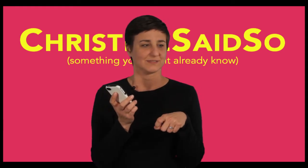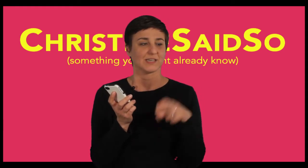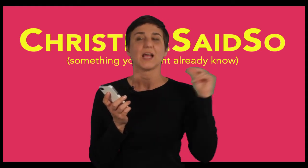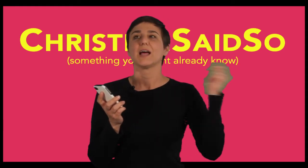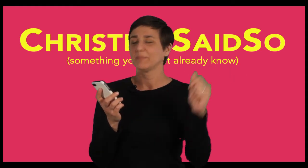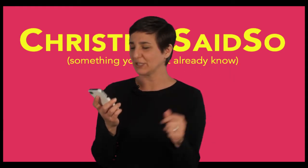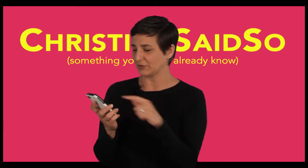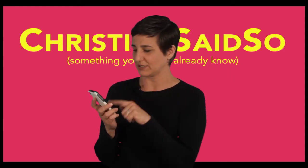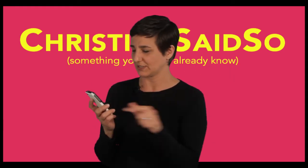balloons.